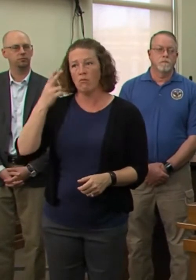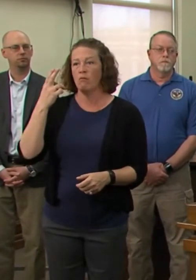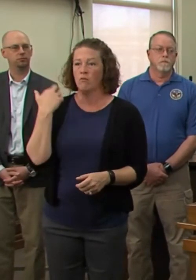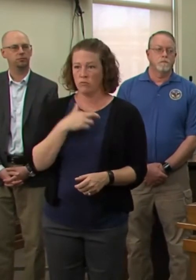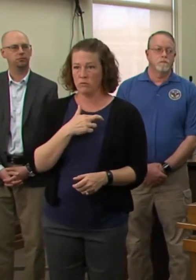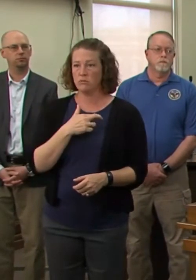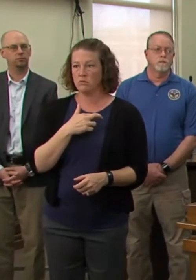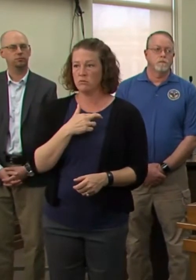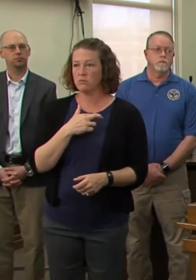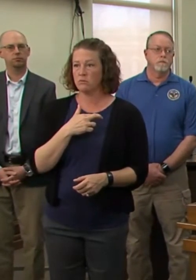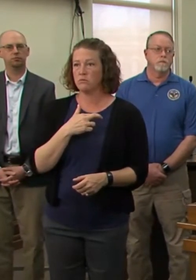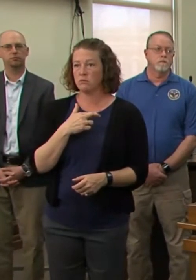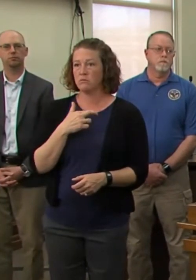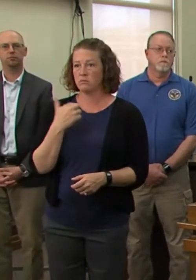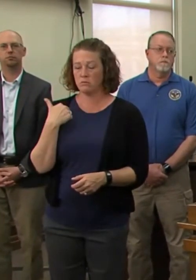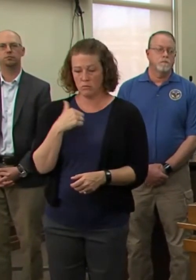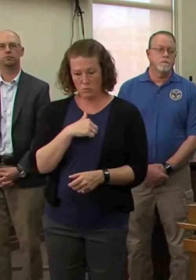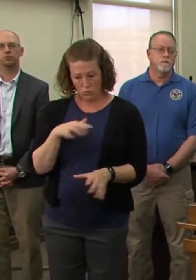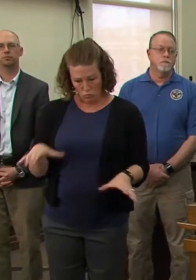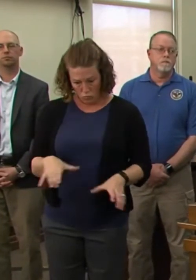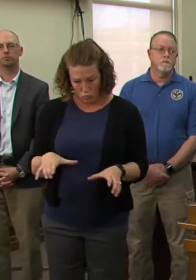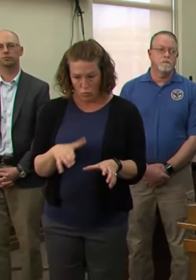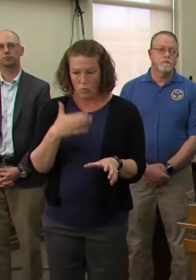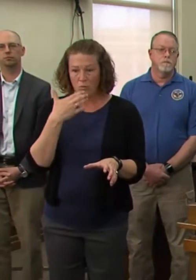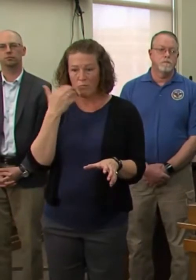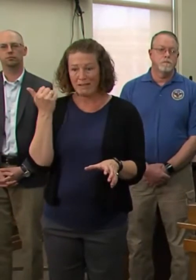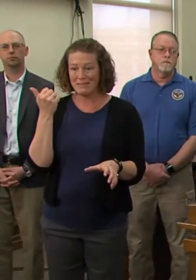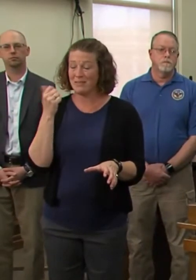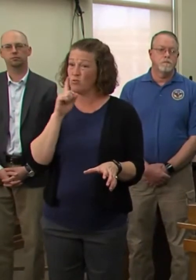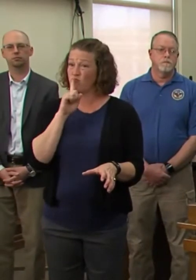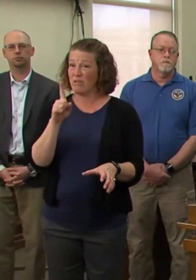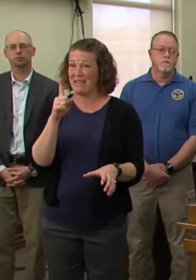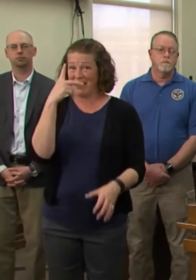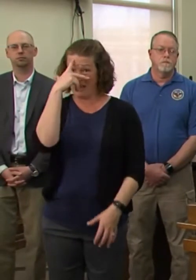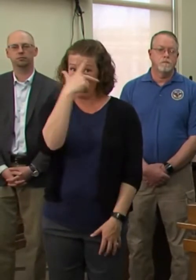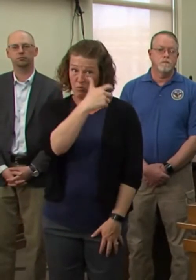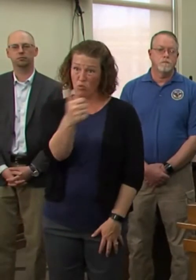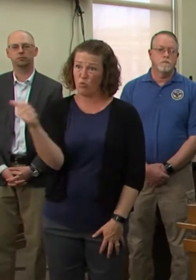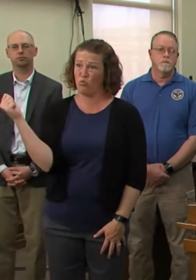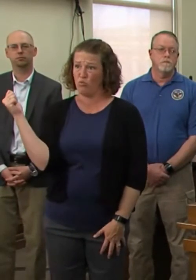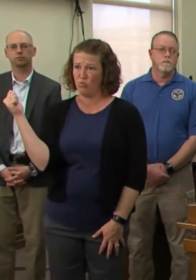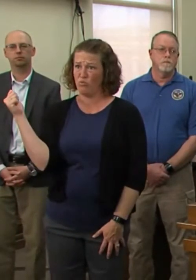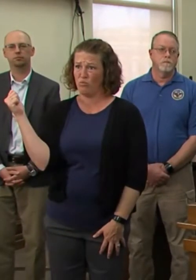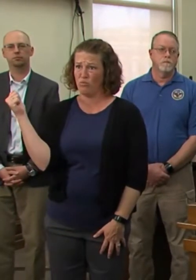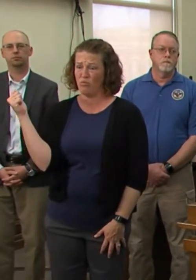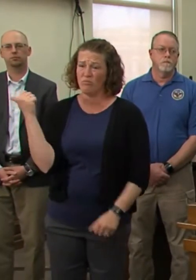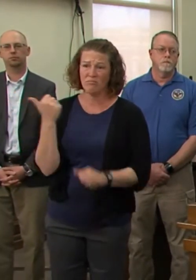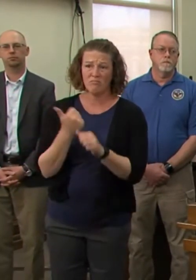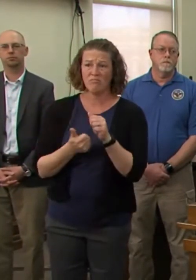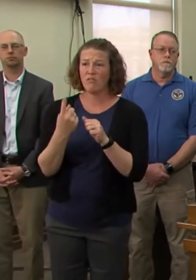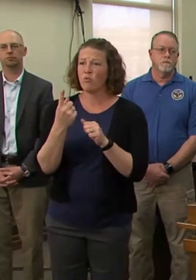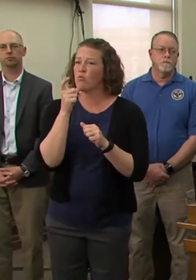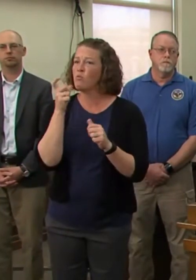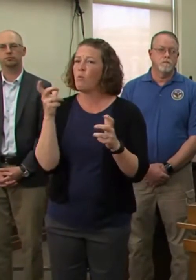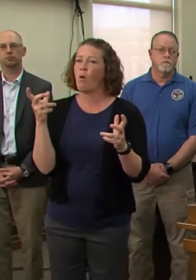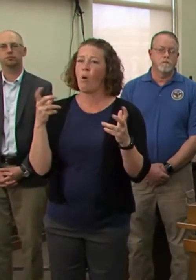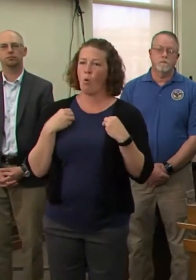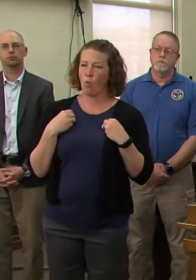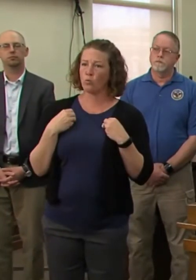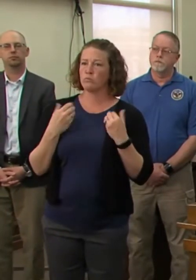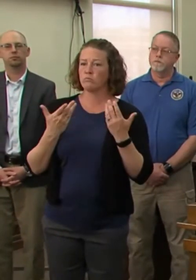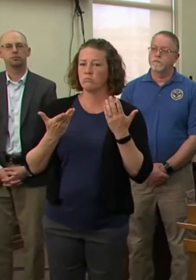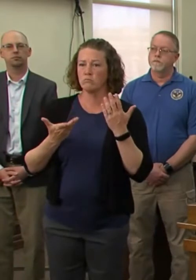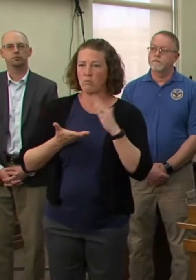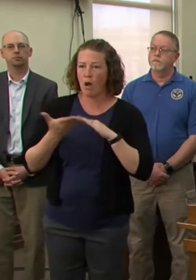and so we're, we're doing the best we can, but it is up to everybody across the state, those who own and operate facilities privately, as well